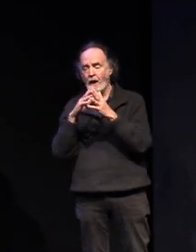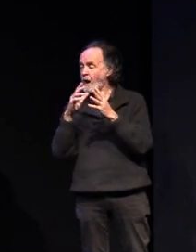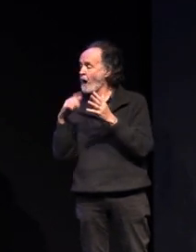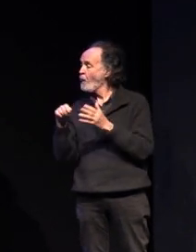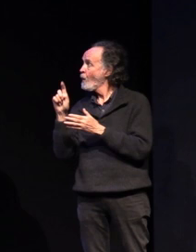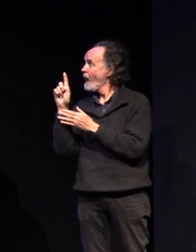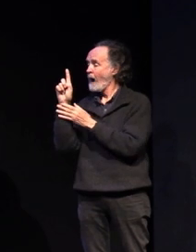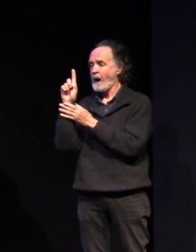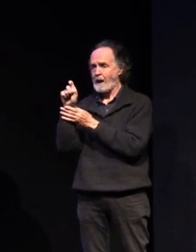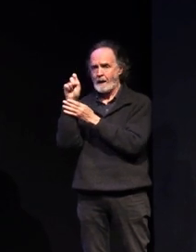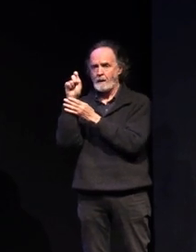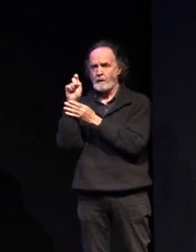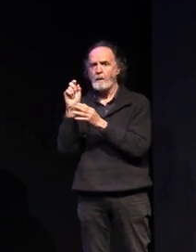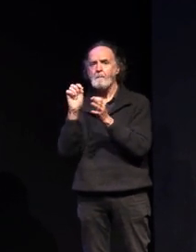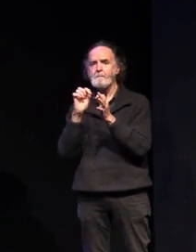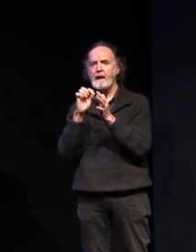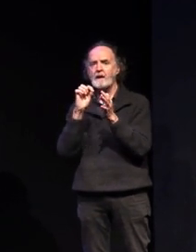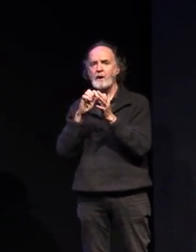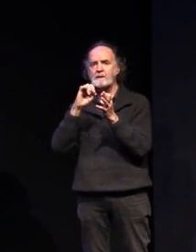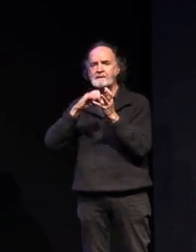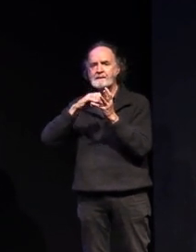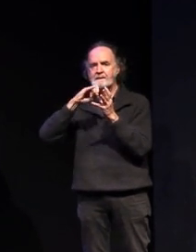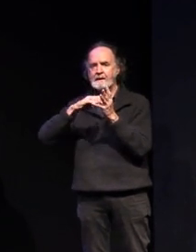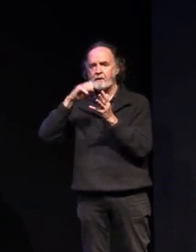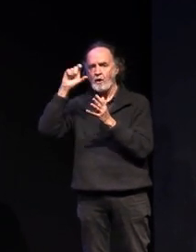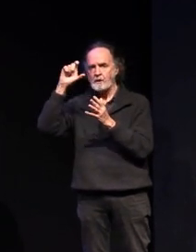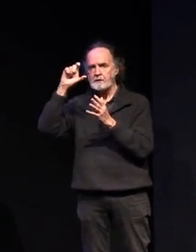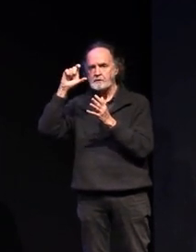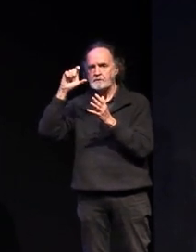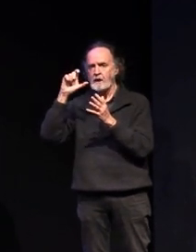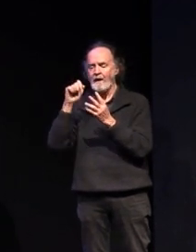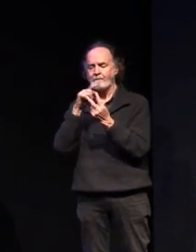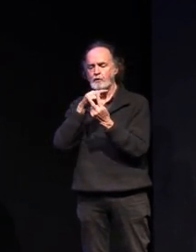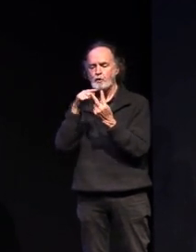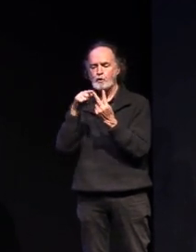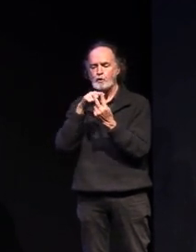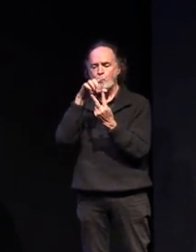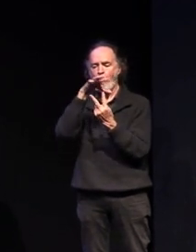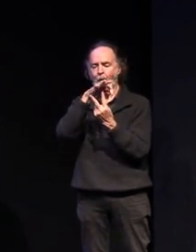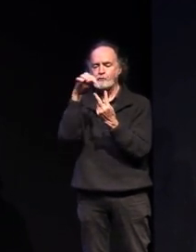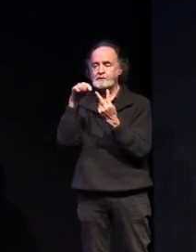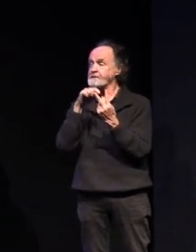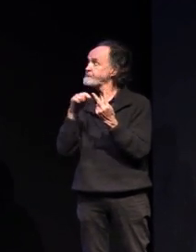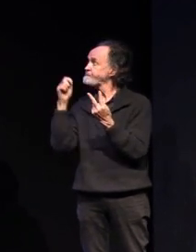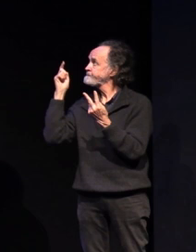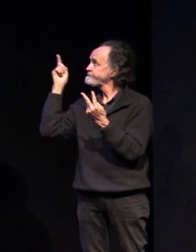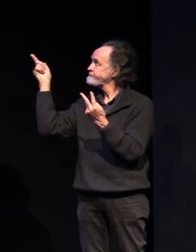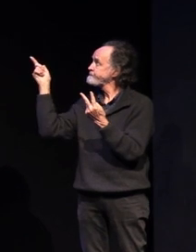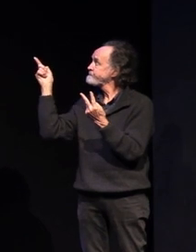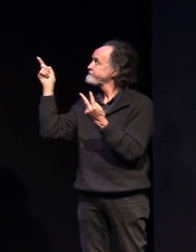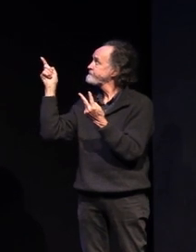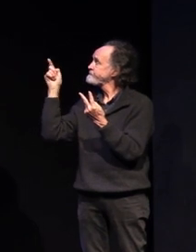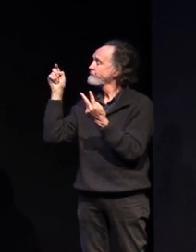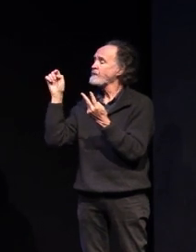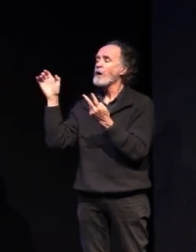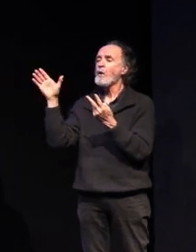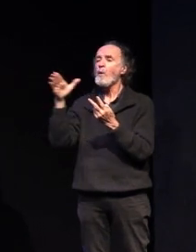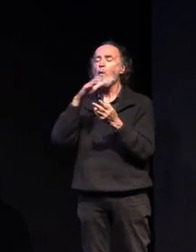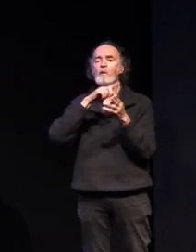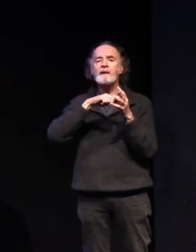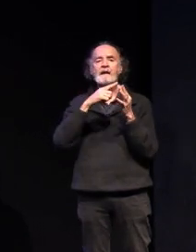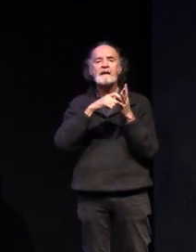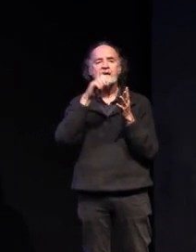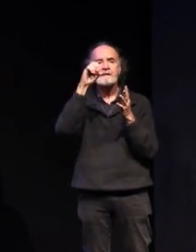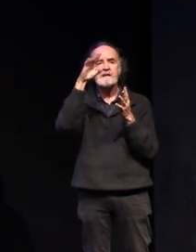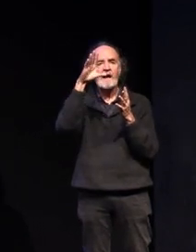on that bendigo senior i'm presented with two options there for next year for 2022 and all the year 10s in the audience